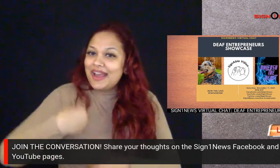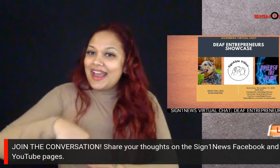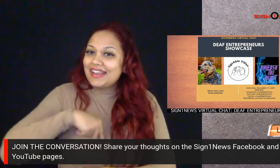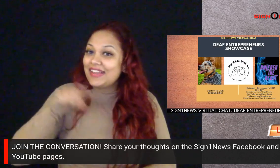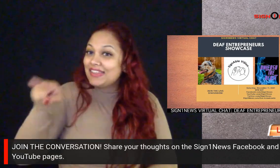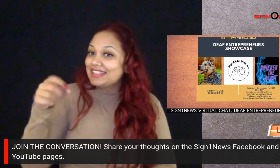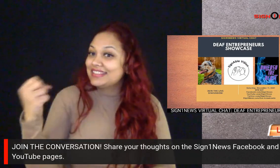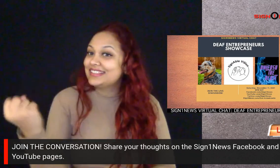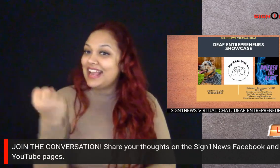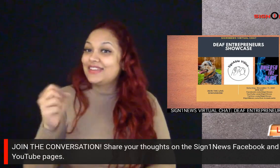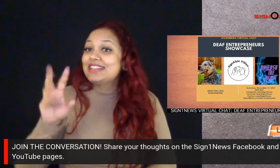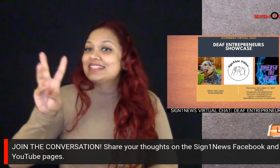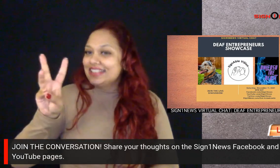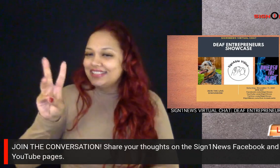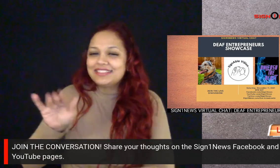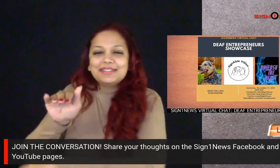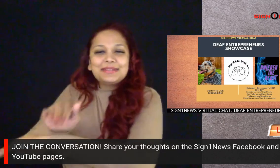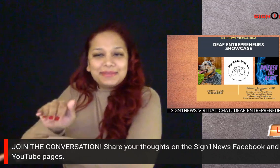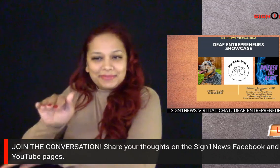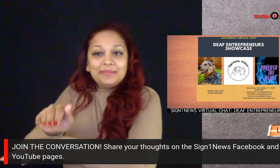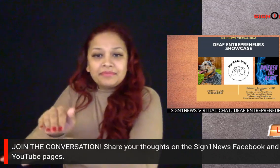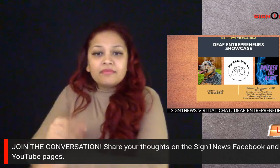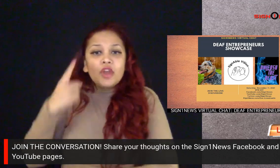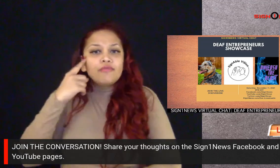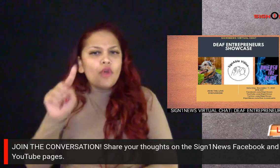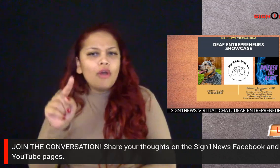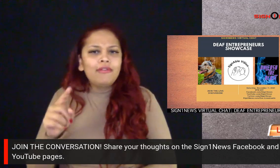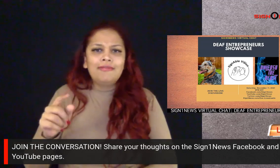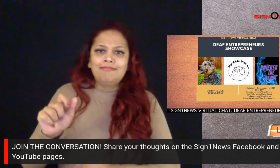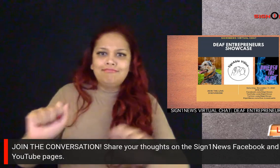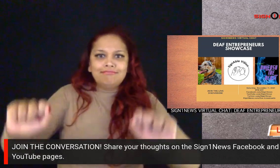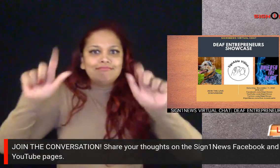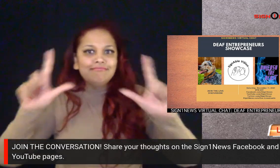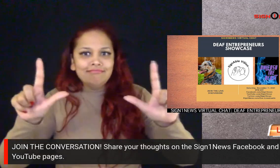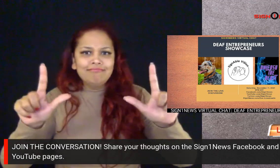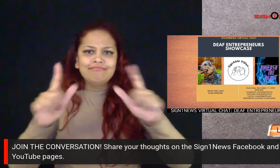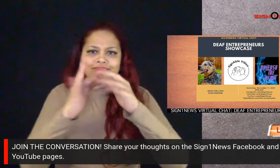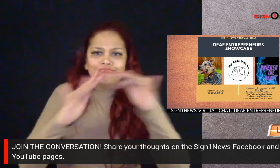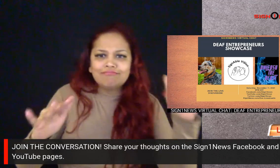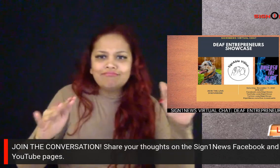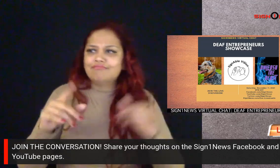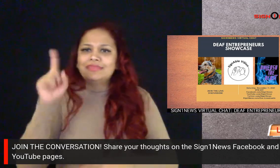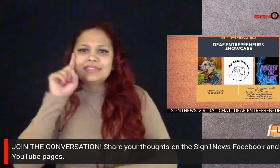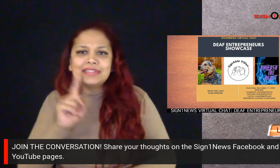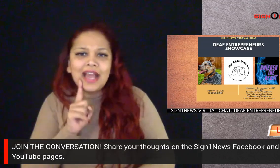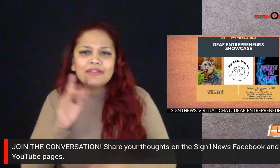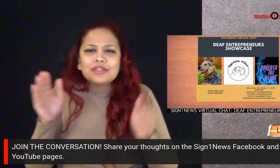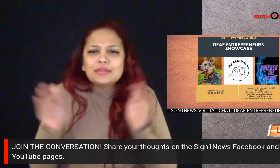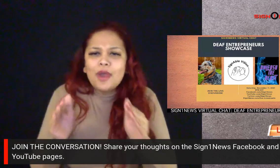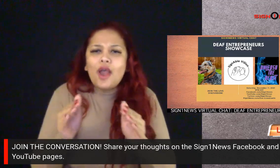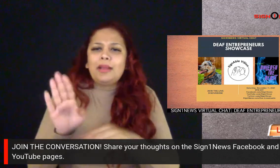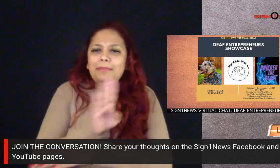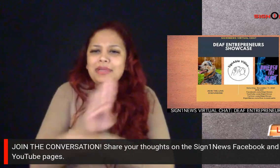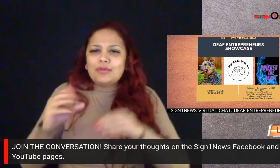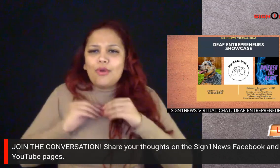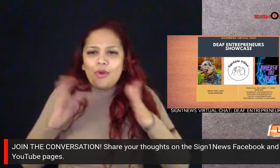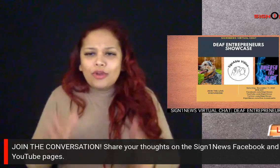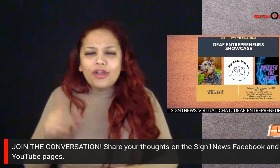us this Saturday at 6 p.m. Eastern Time for a live panel of diverse deaf small business